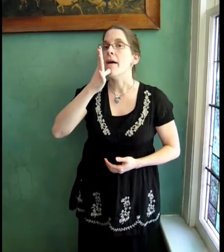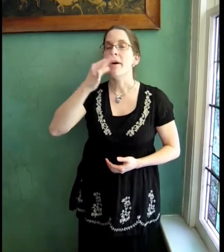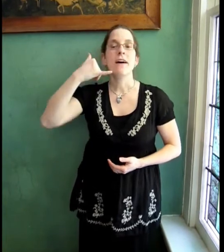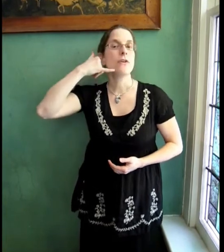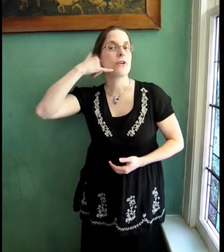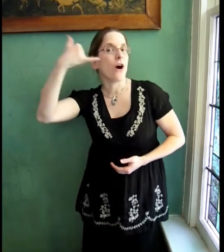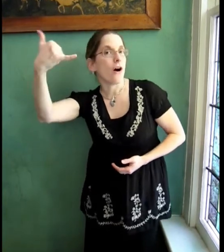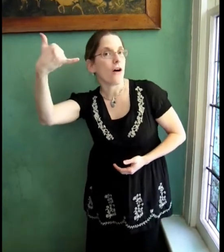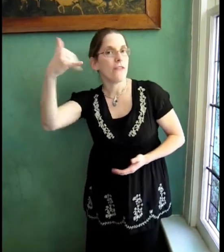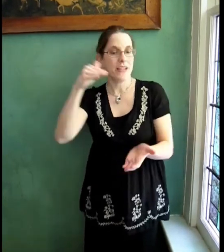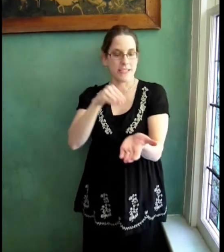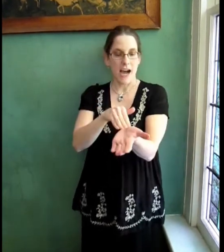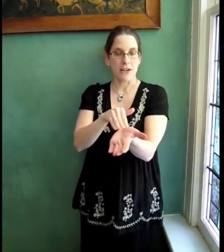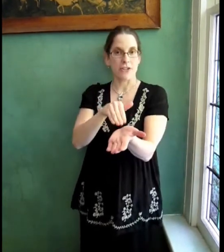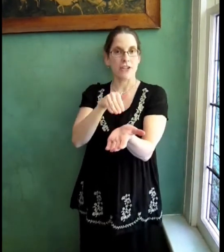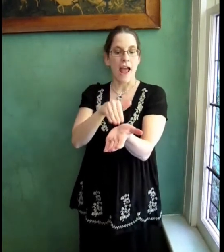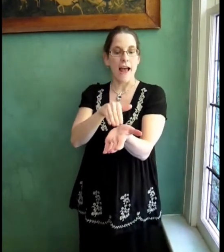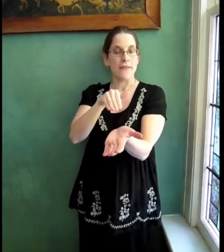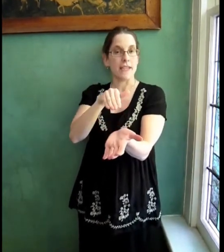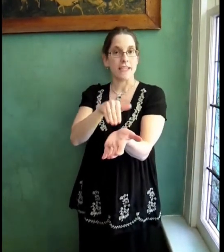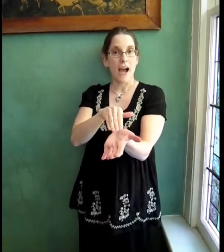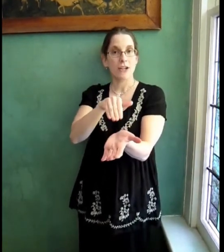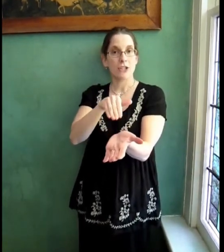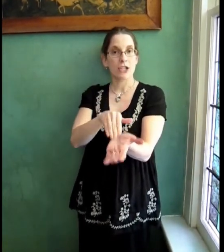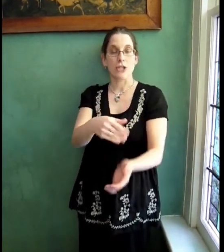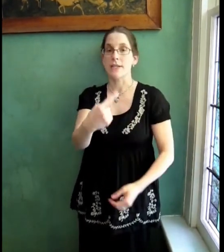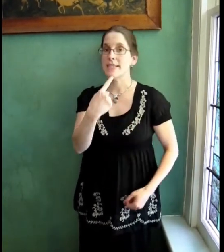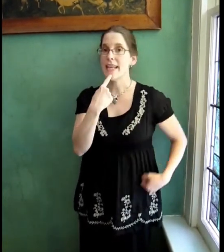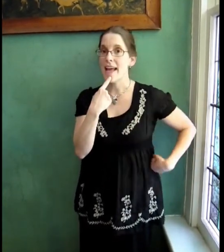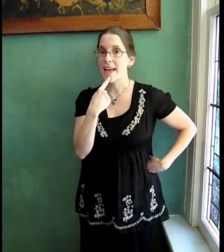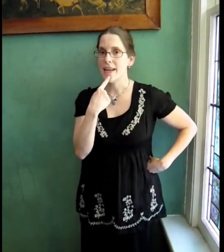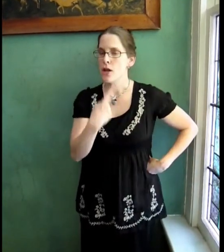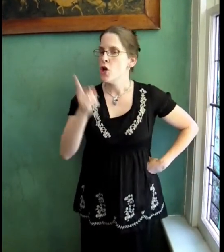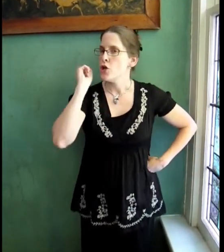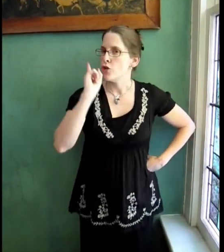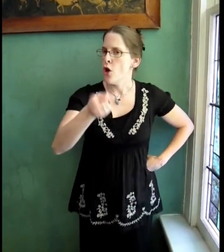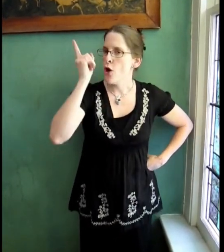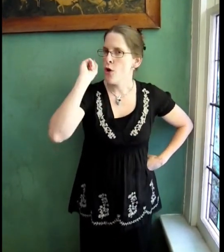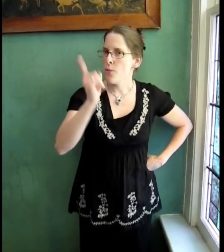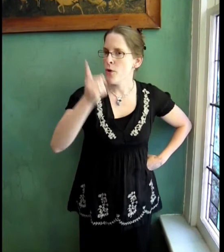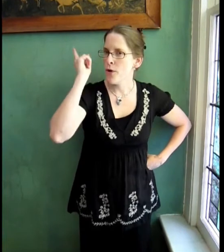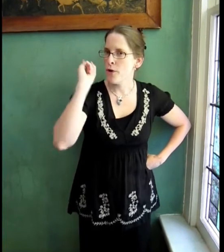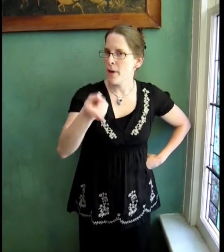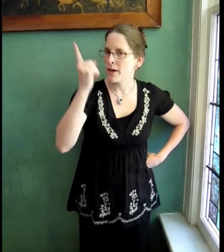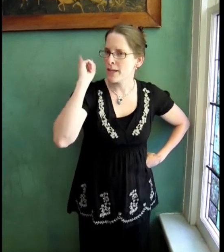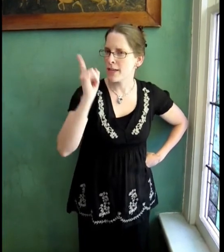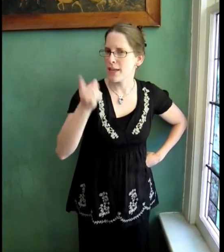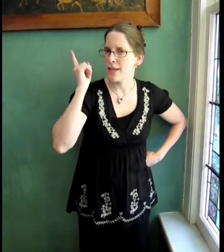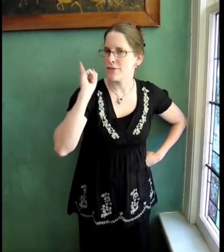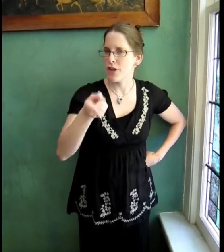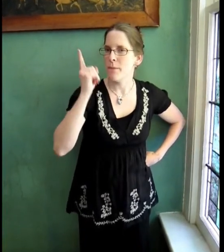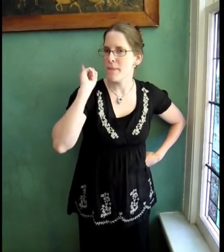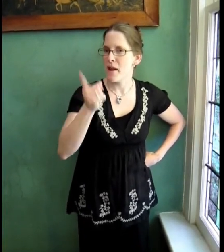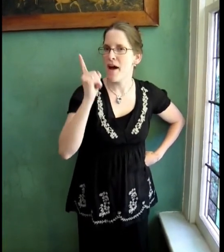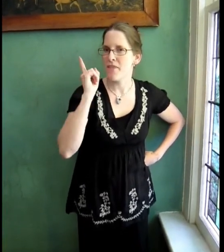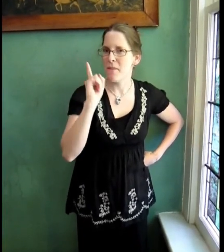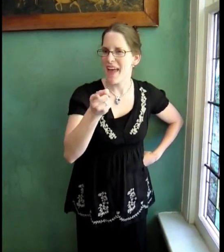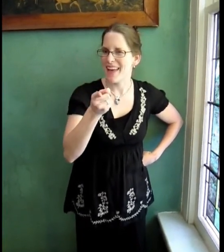Mama called the doctor and the doctor said, no more monkeys jumping on the bed.